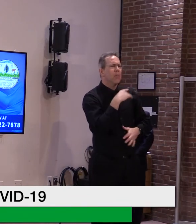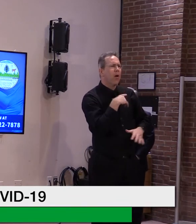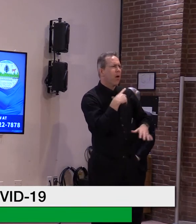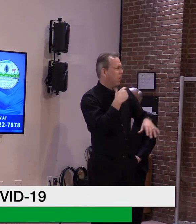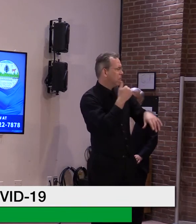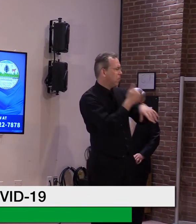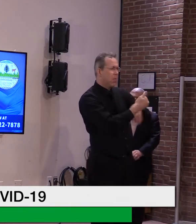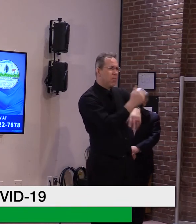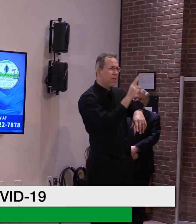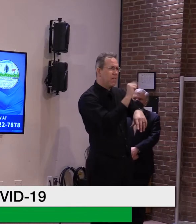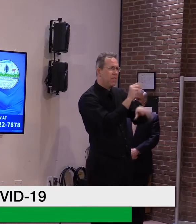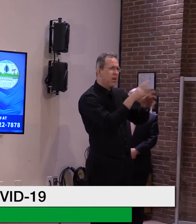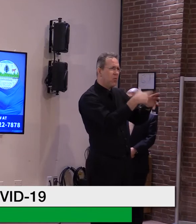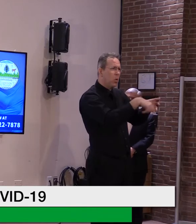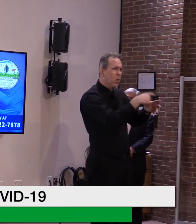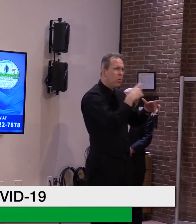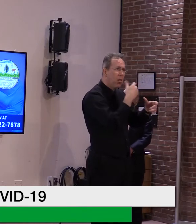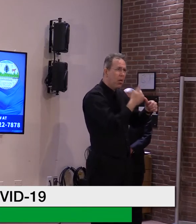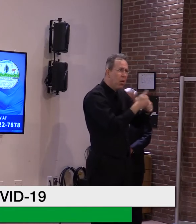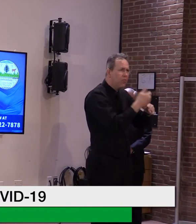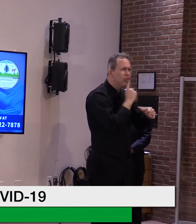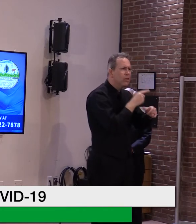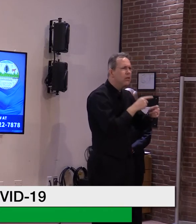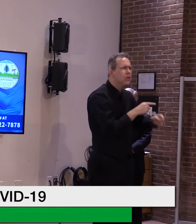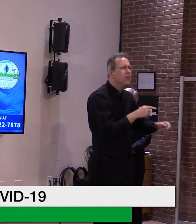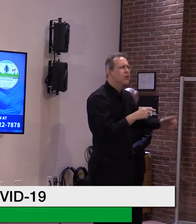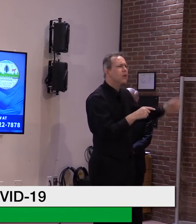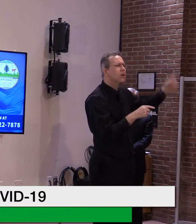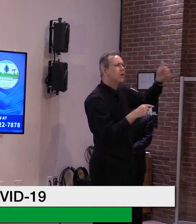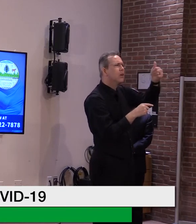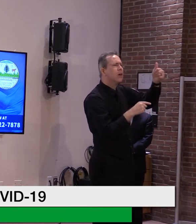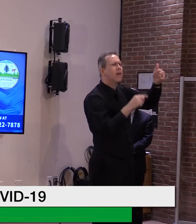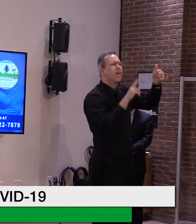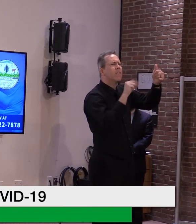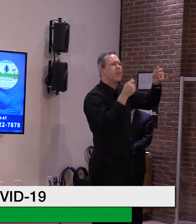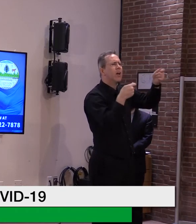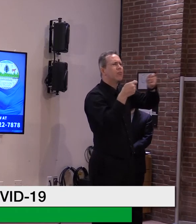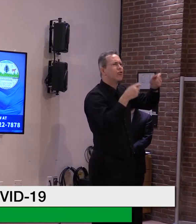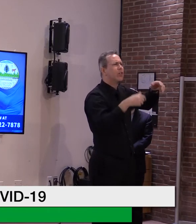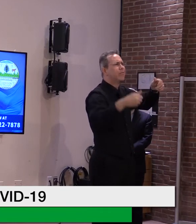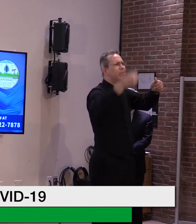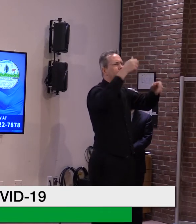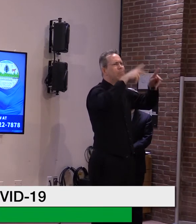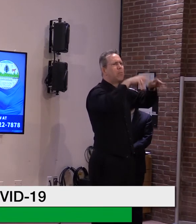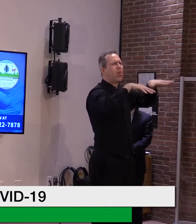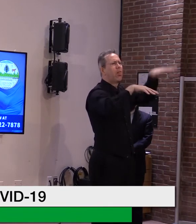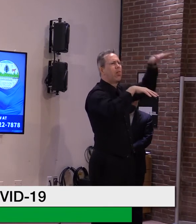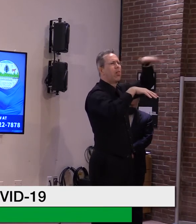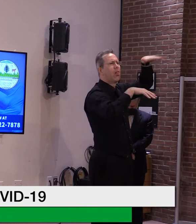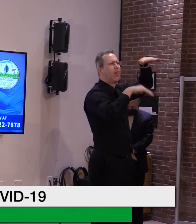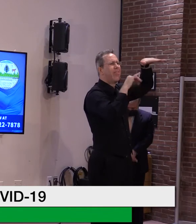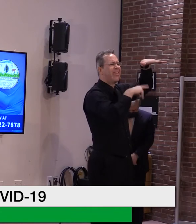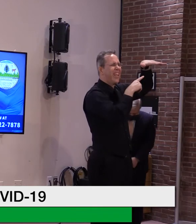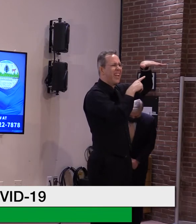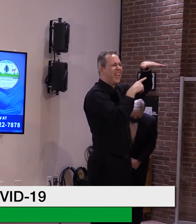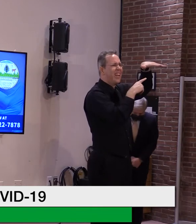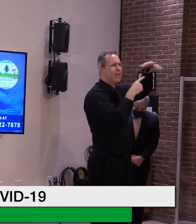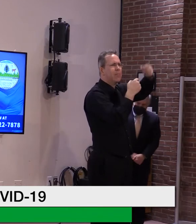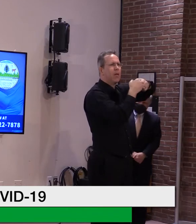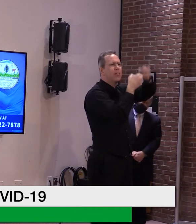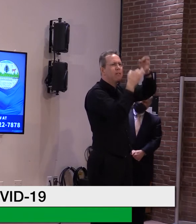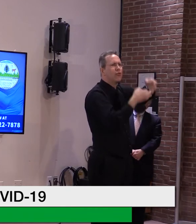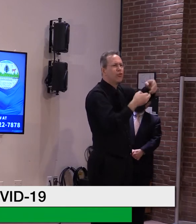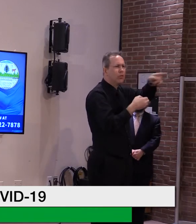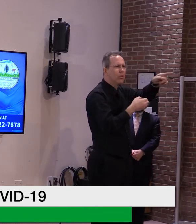national issue. Uh, when it was decided the VA would be doing vaccine for, uh, its veterans, um,